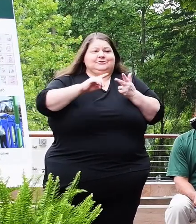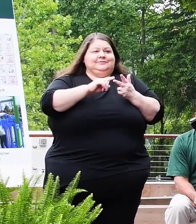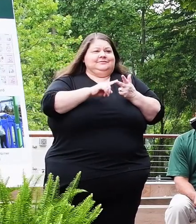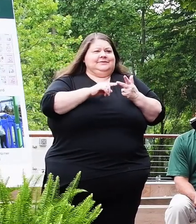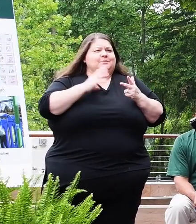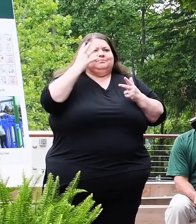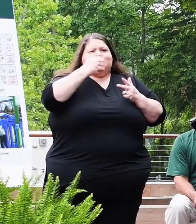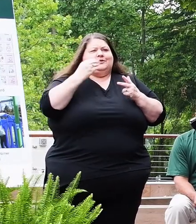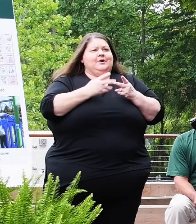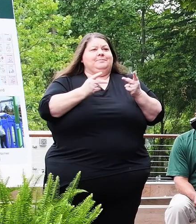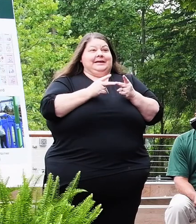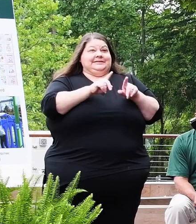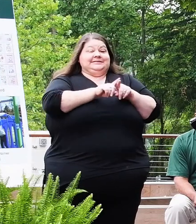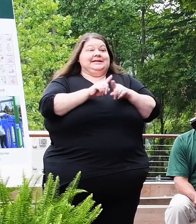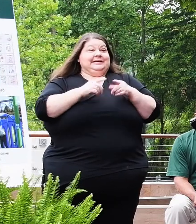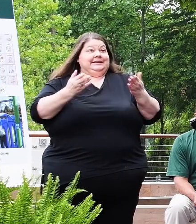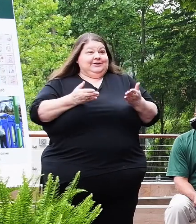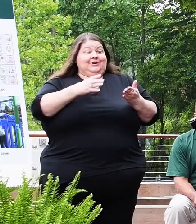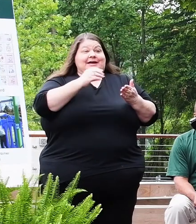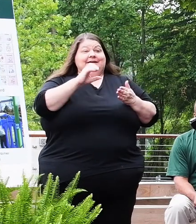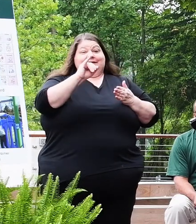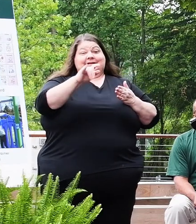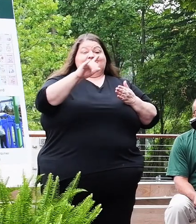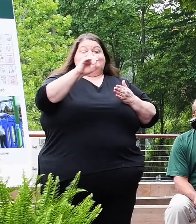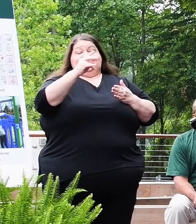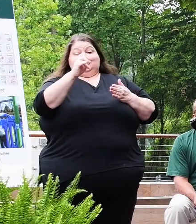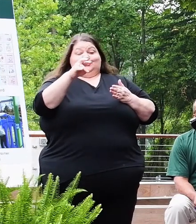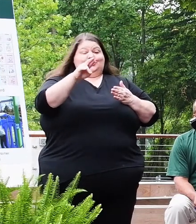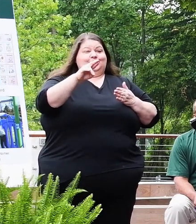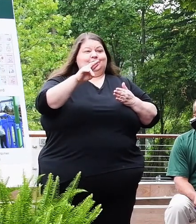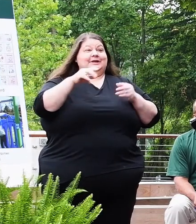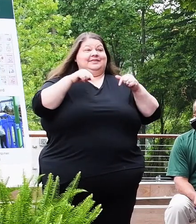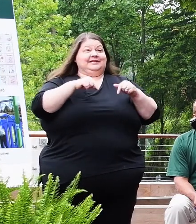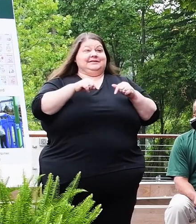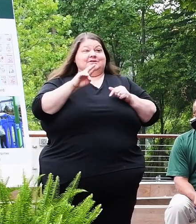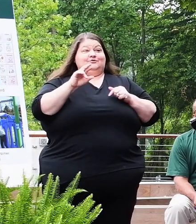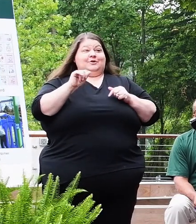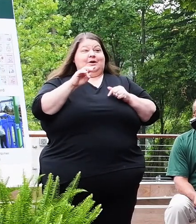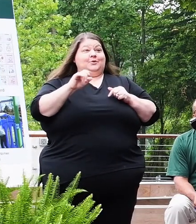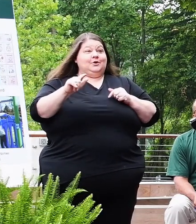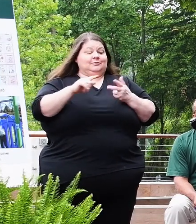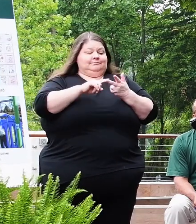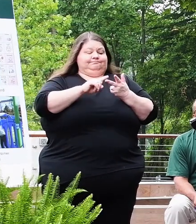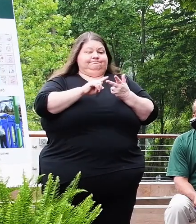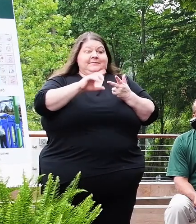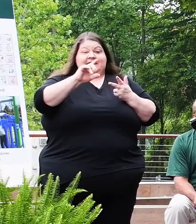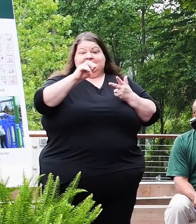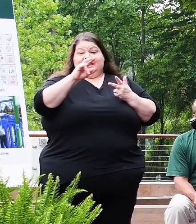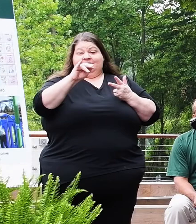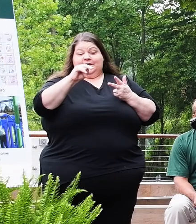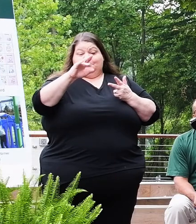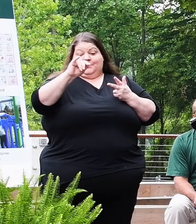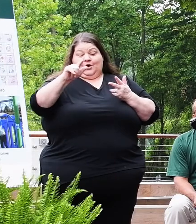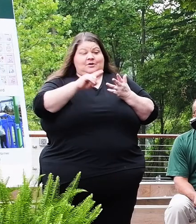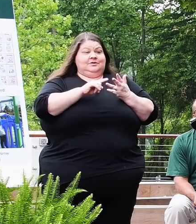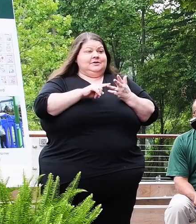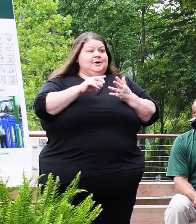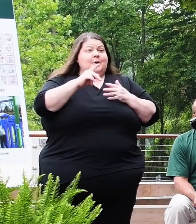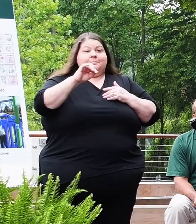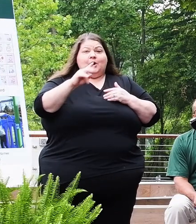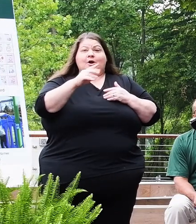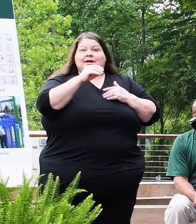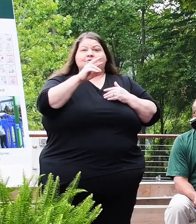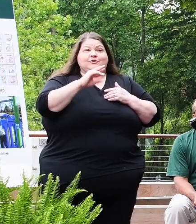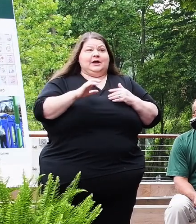like Camp Bill Chester, like pocket parks and old Ellicott City. It is Raul de Laramay, Calvin Ball and the Department of Recreation and Parks who